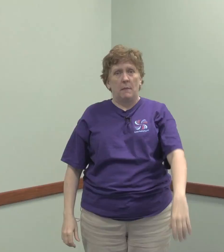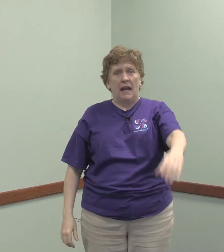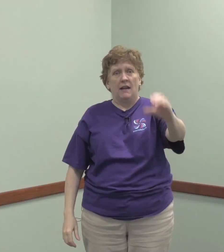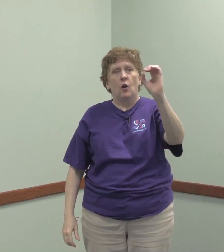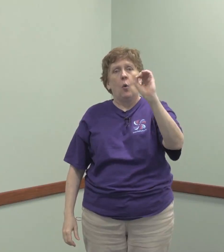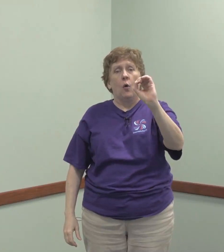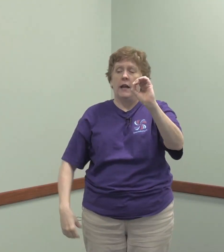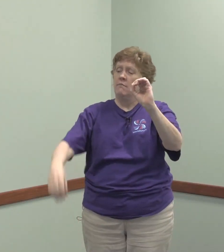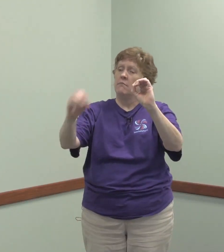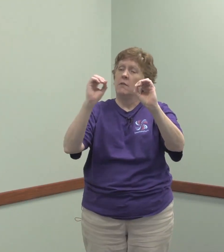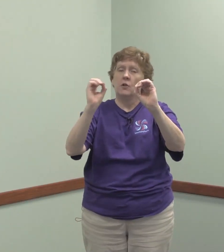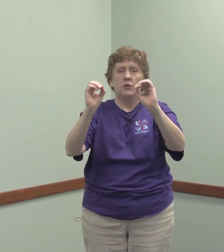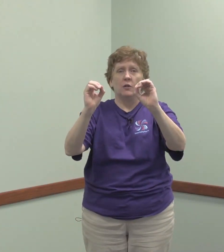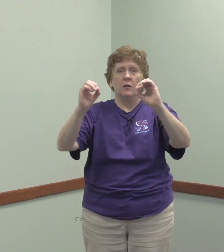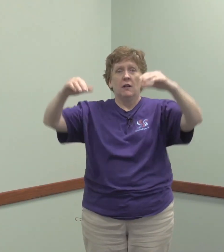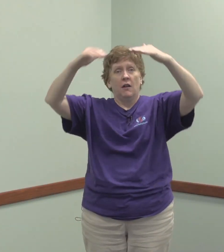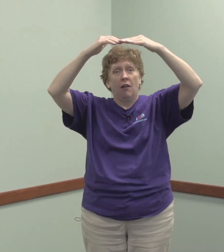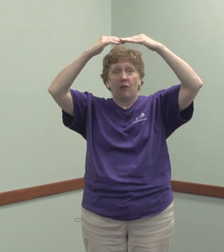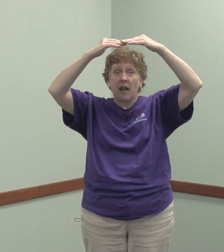made. One, two, three.